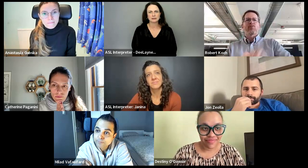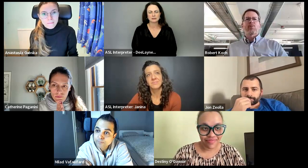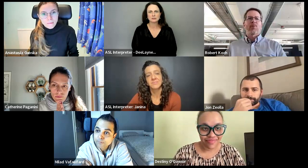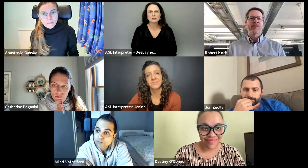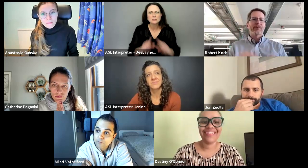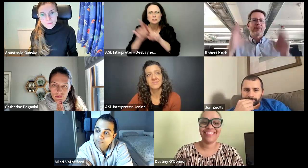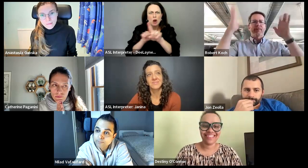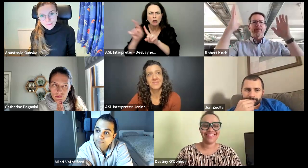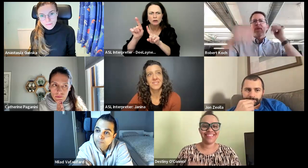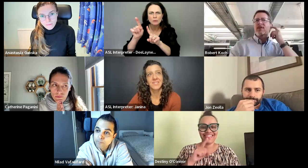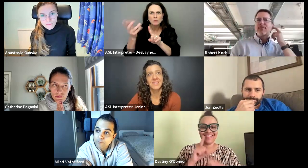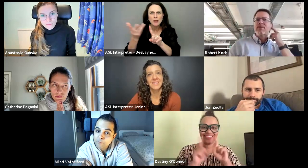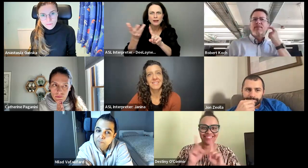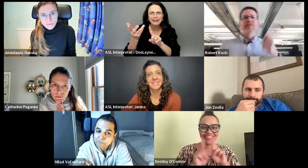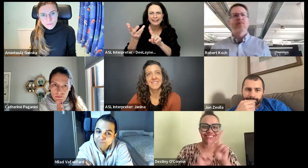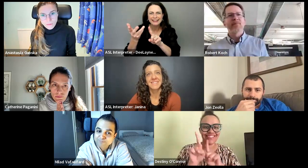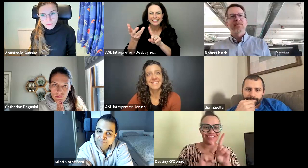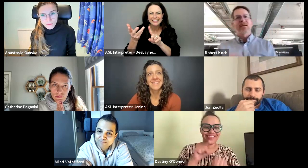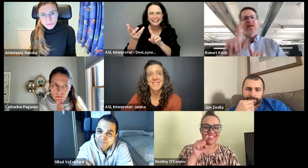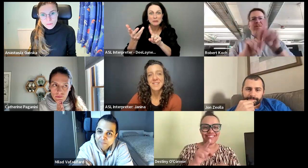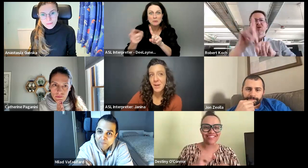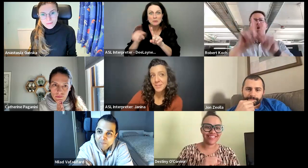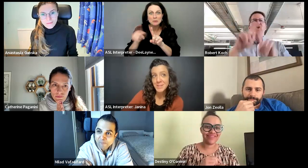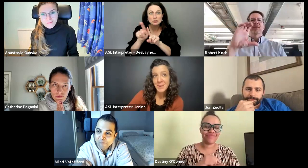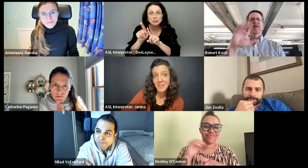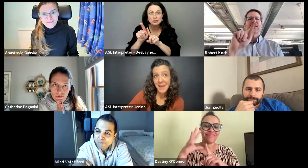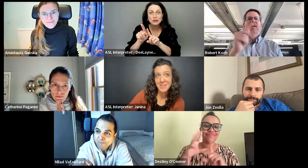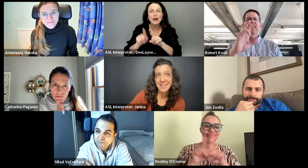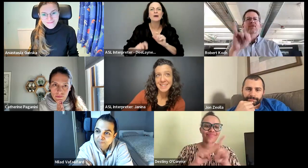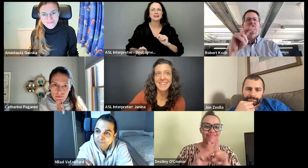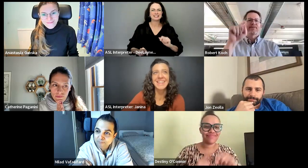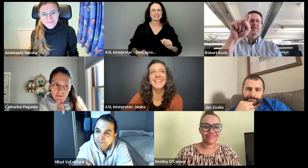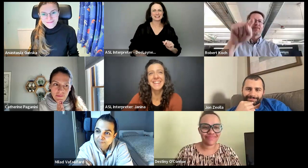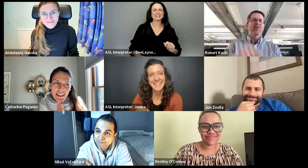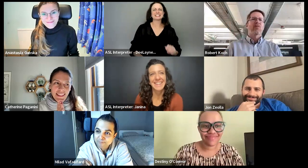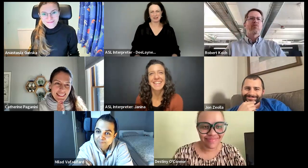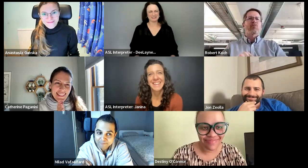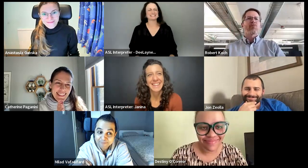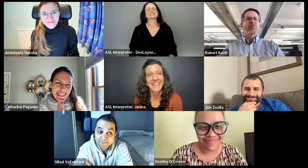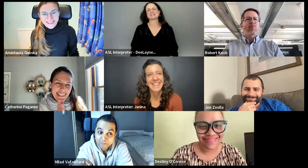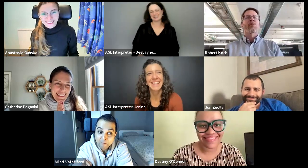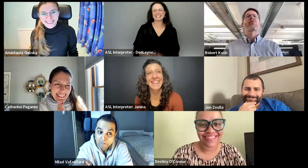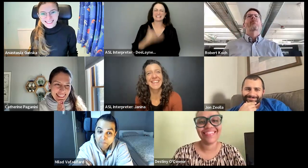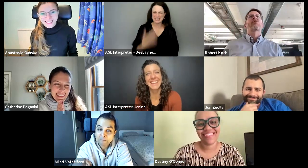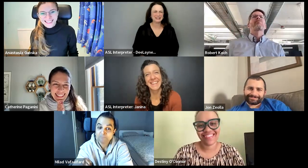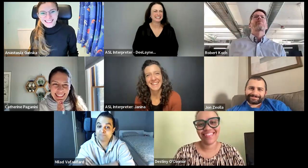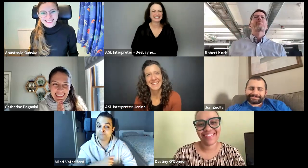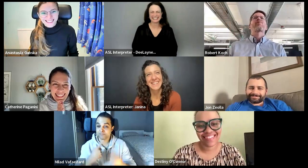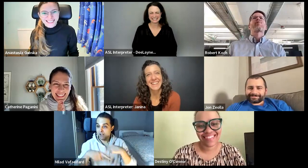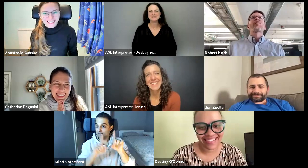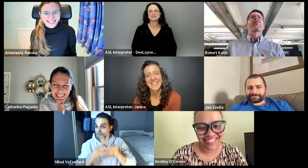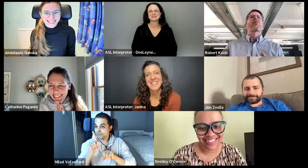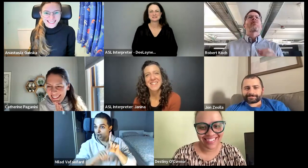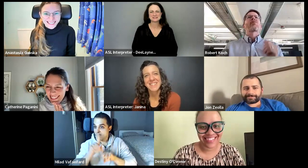star of the show, Catherine. Catherine is the star. Yes, thank you.